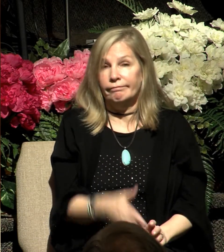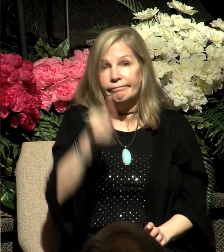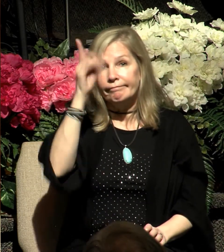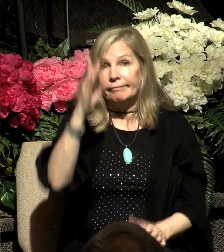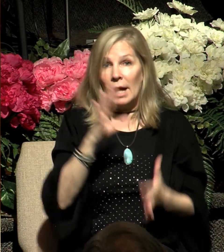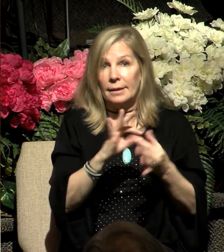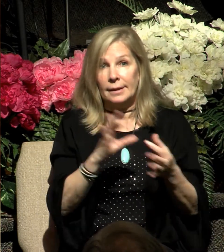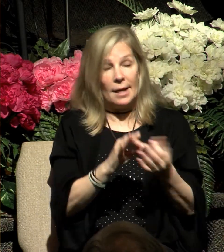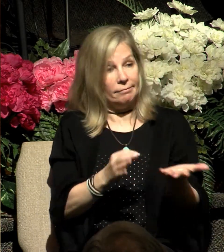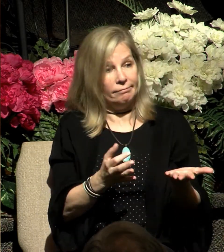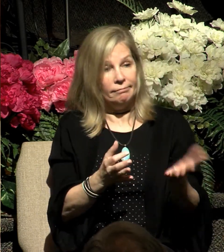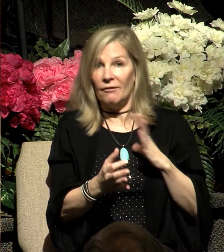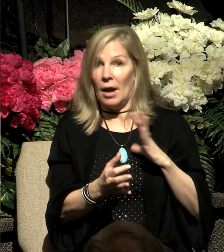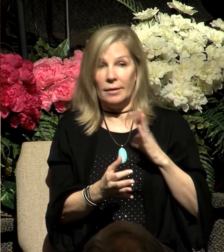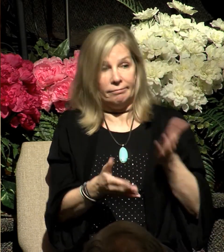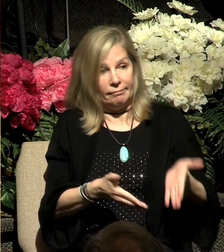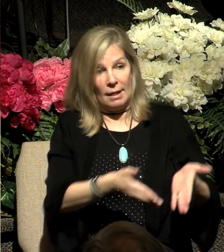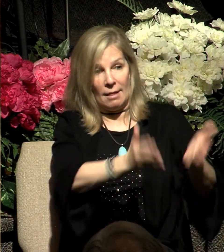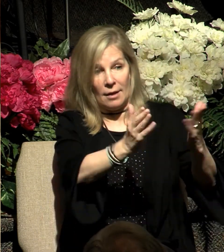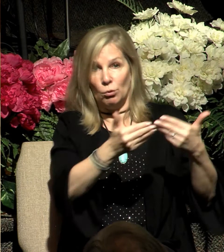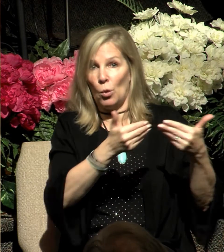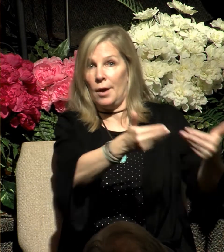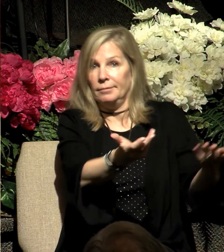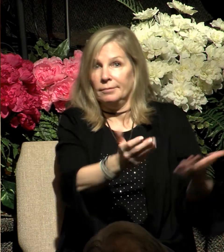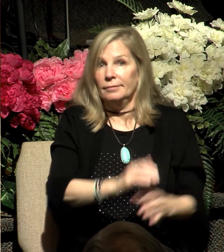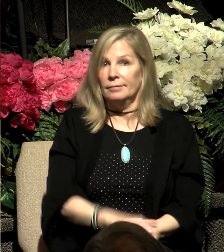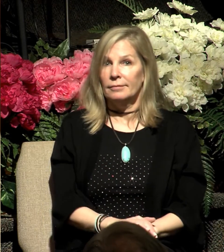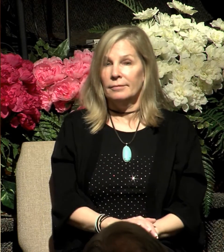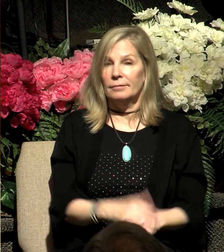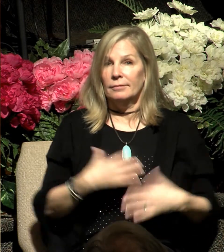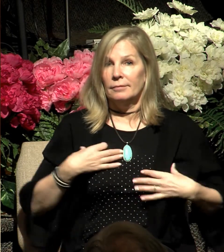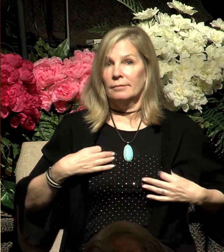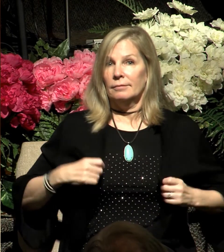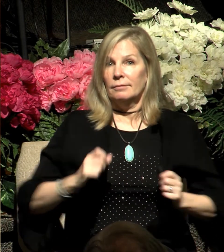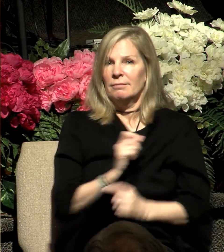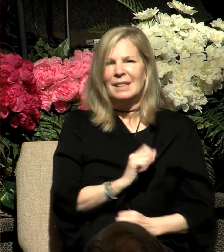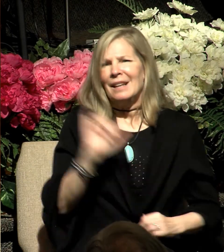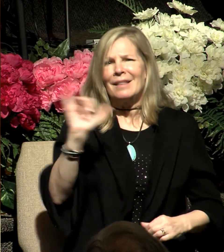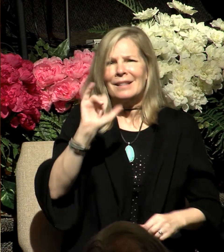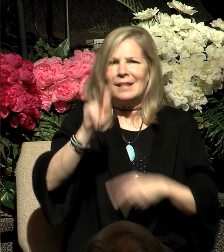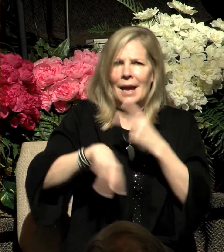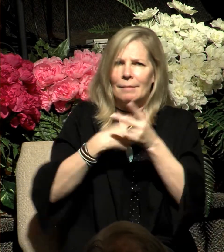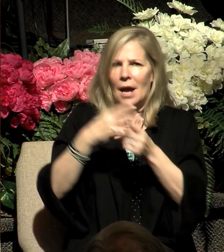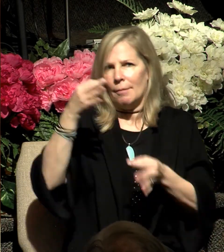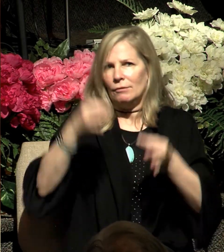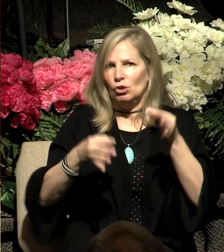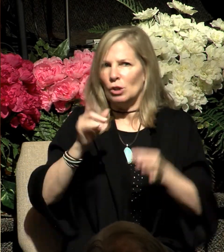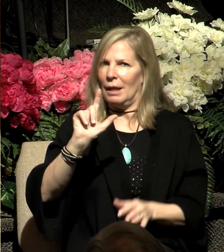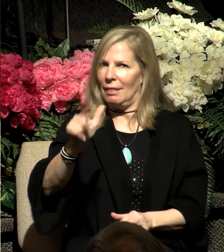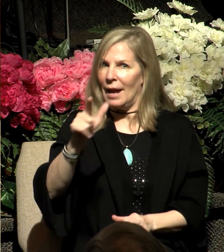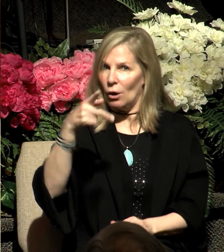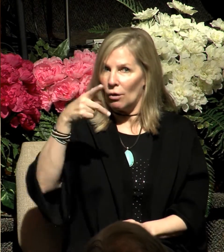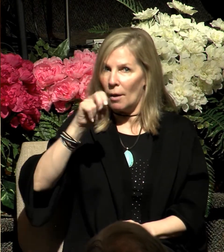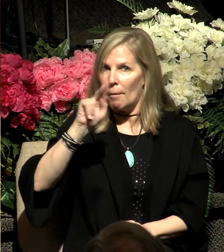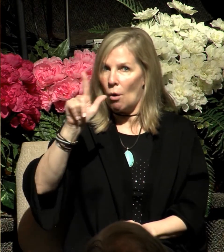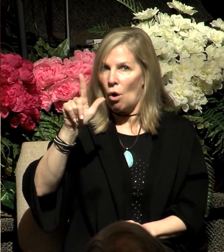in judgment, I let you pursue them. This is really the same type of judgment Paul will speak about in Romans chapter 1, concerning God